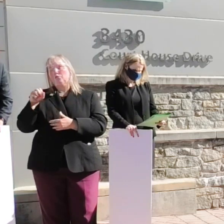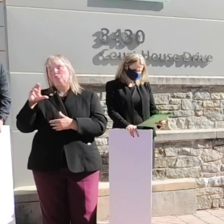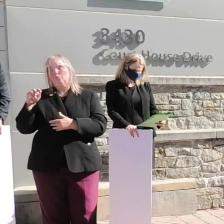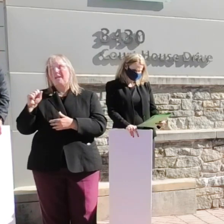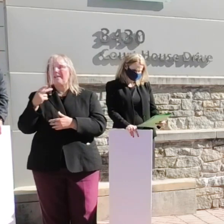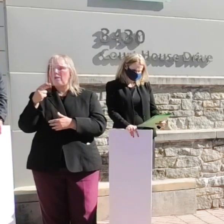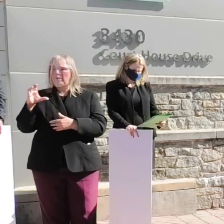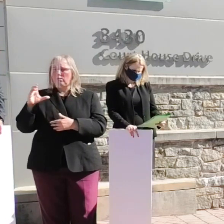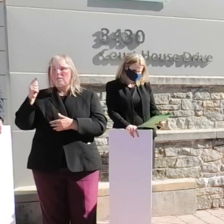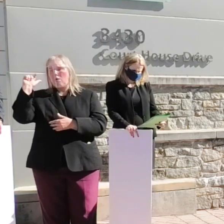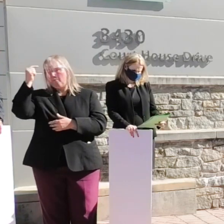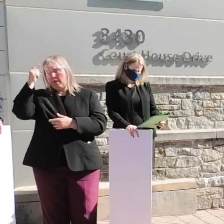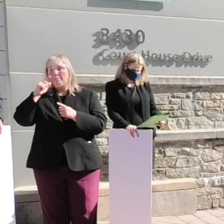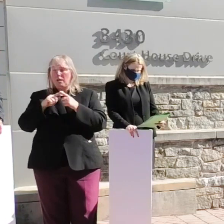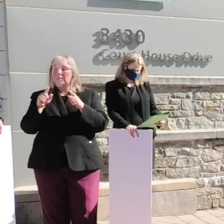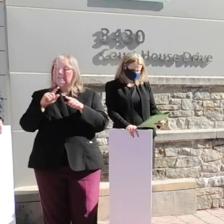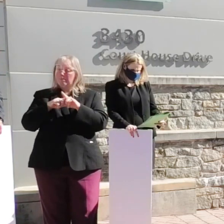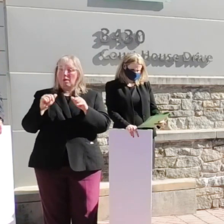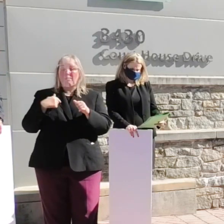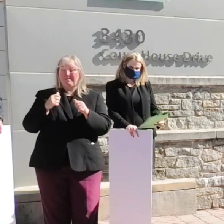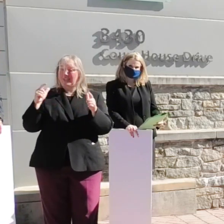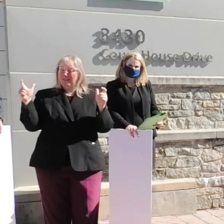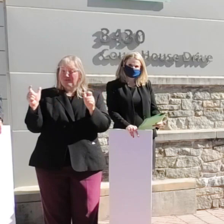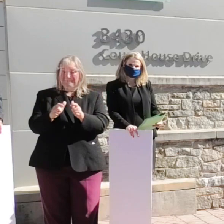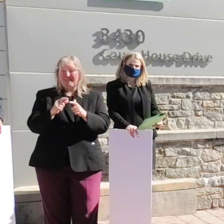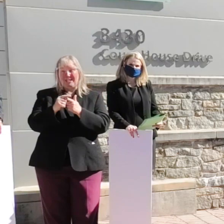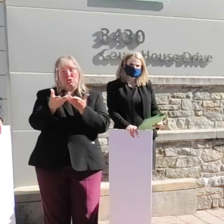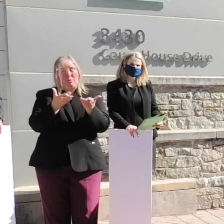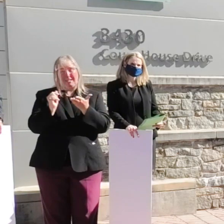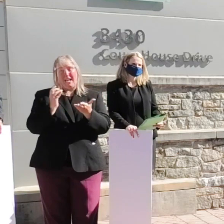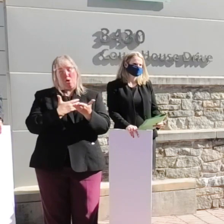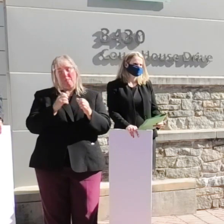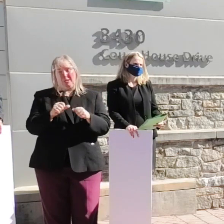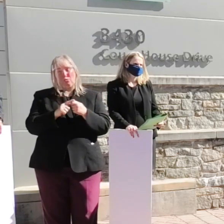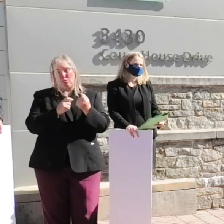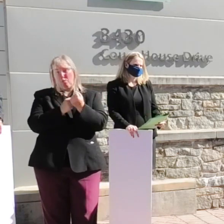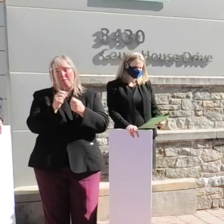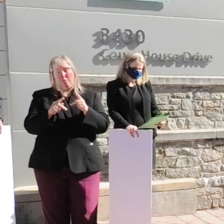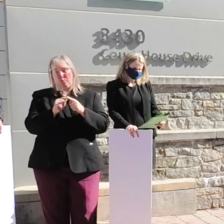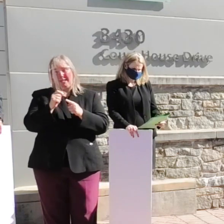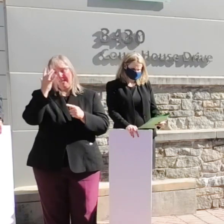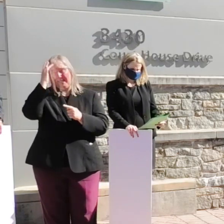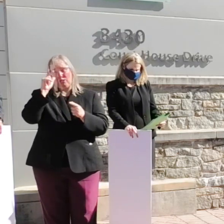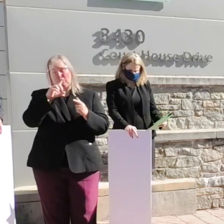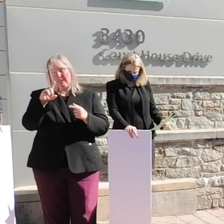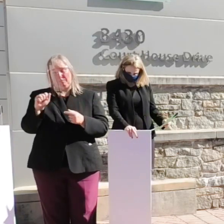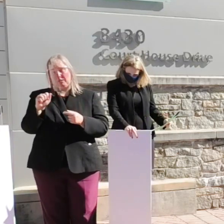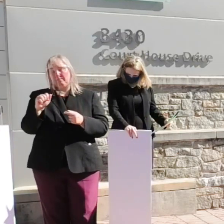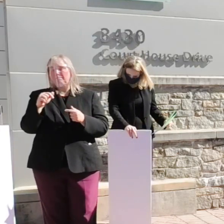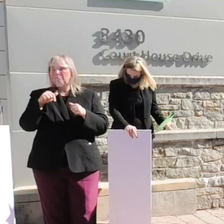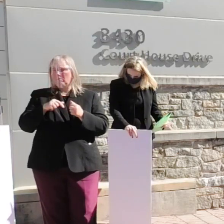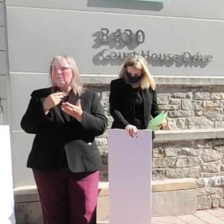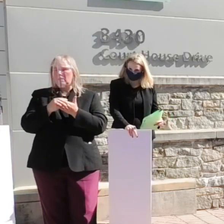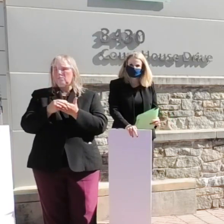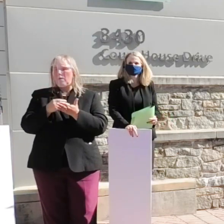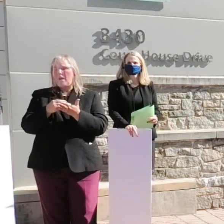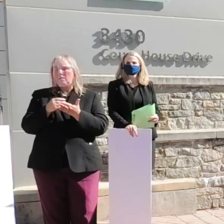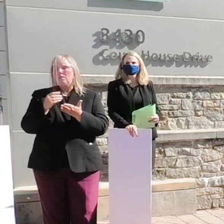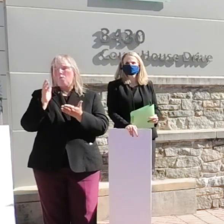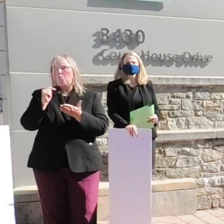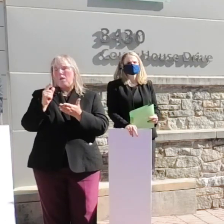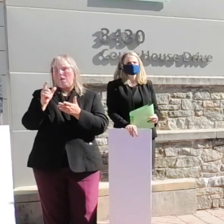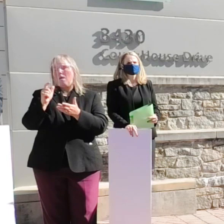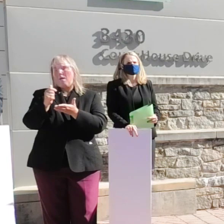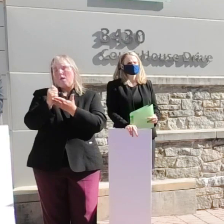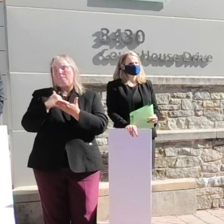but we've also seen a retraction in services and our ability to support those with intellectual disabilities this grant is going to help us not only